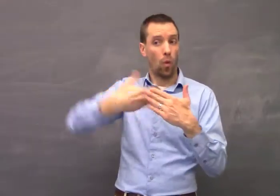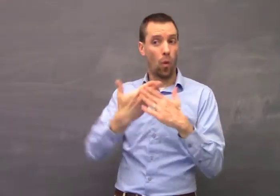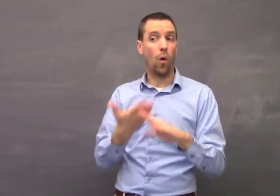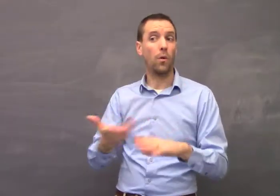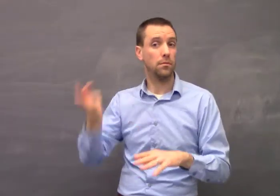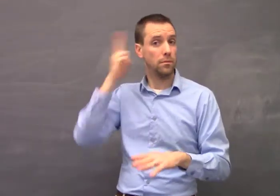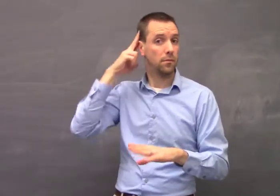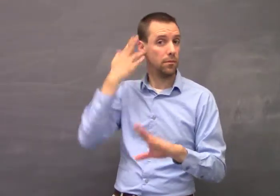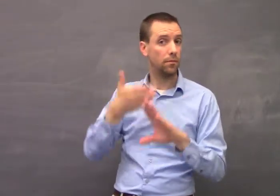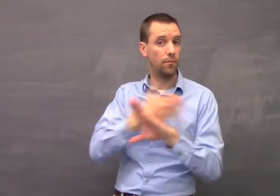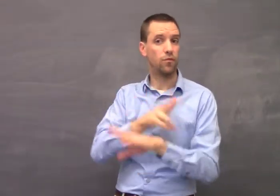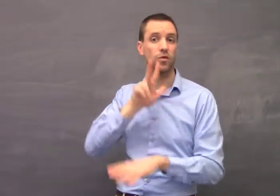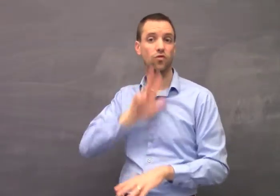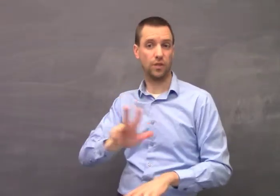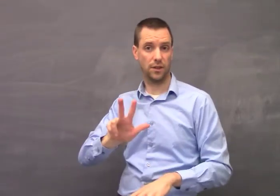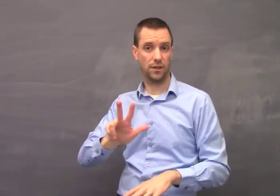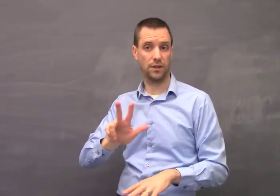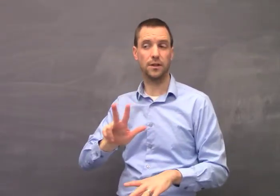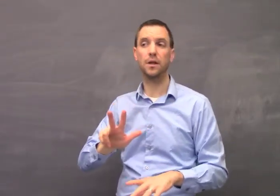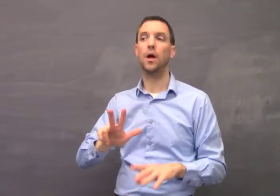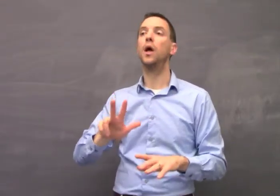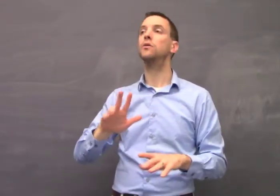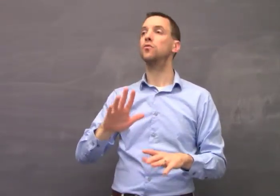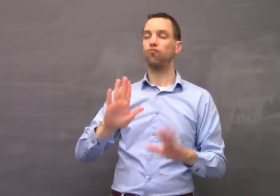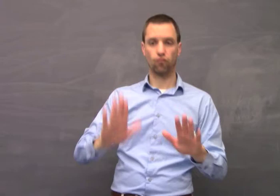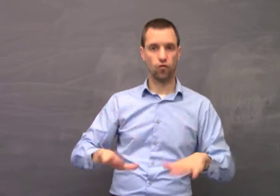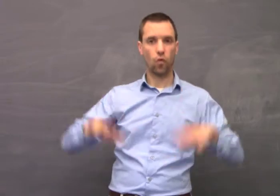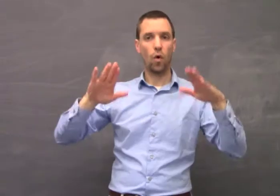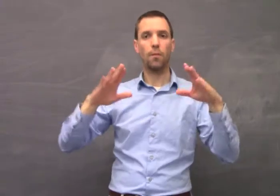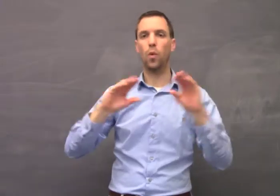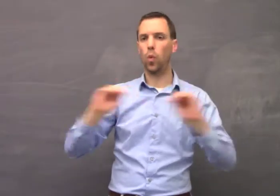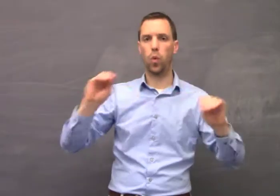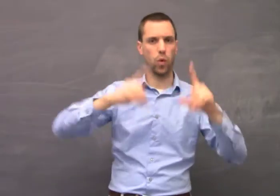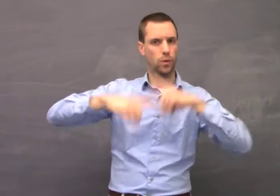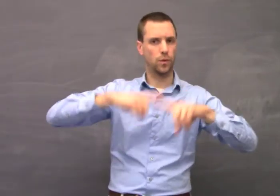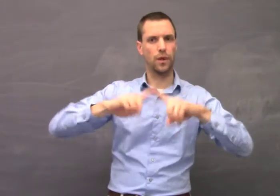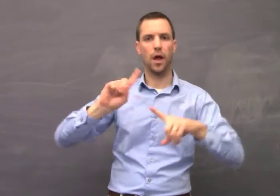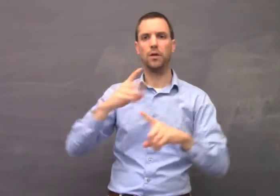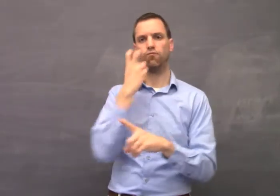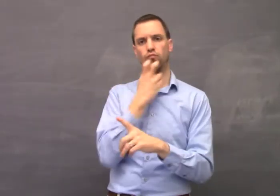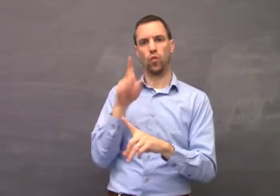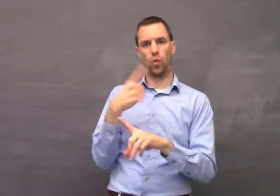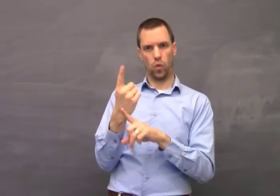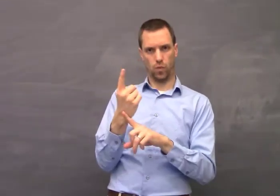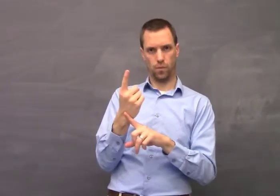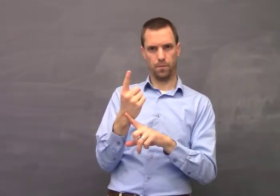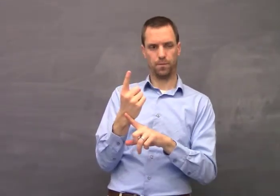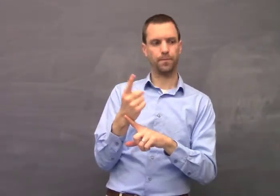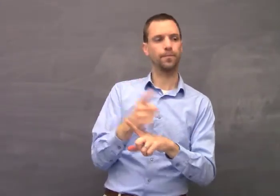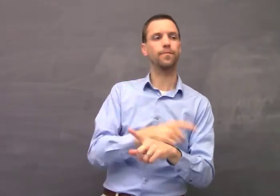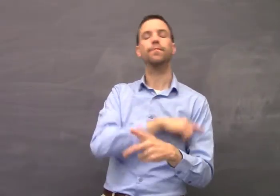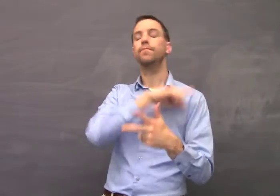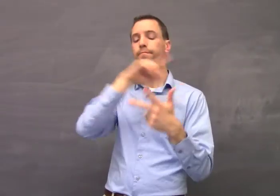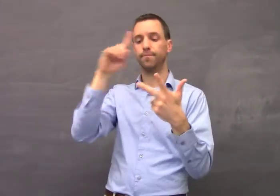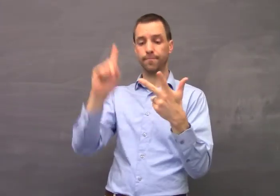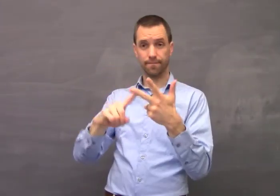They all received at least one cochlear implant before age 3, and they grew up without any sign language, using spoken language only.